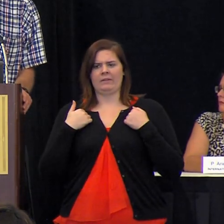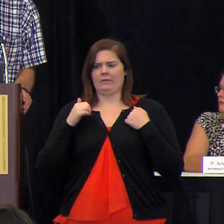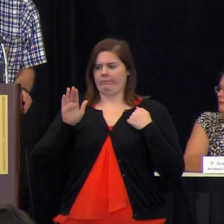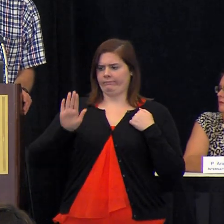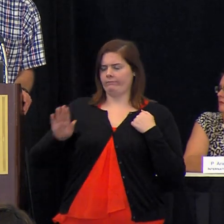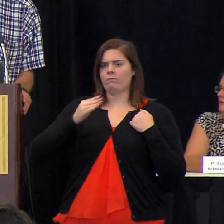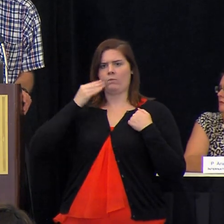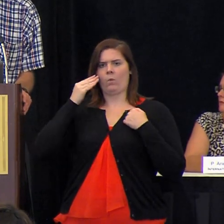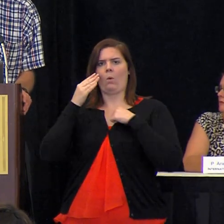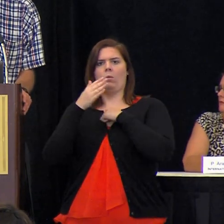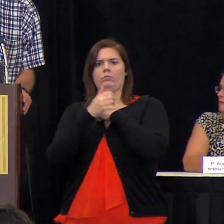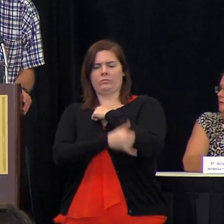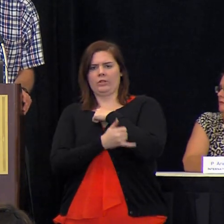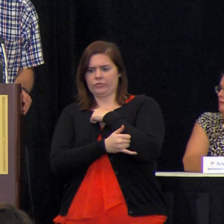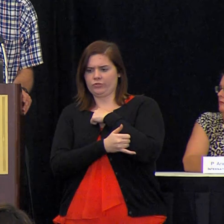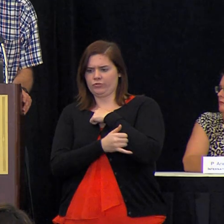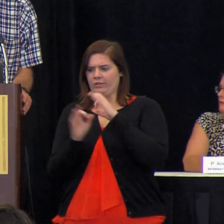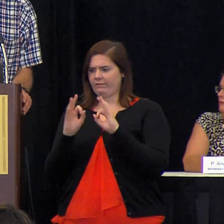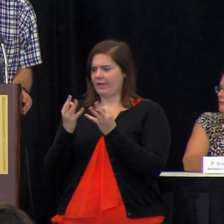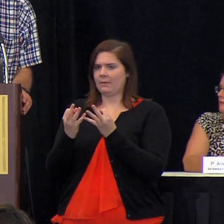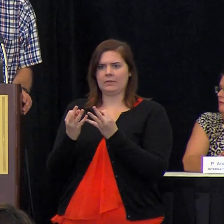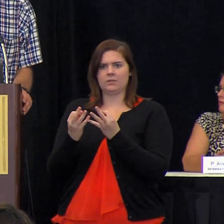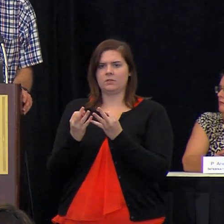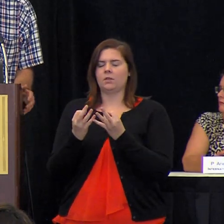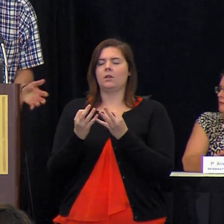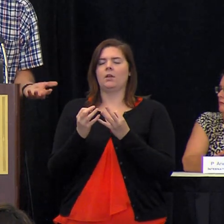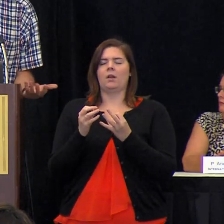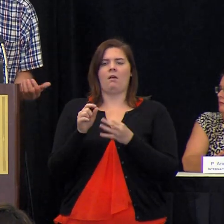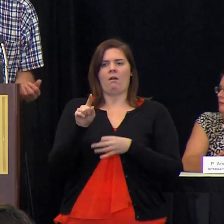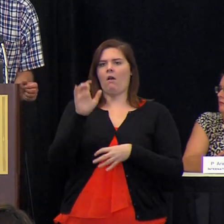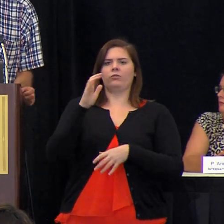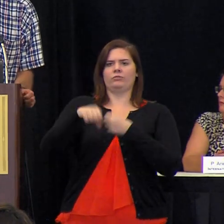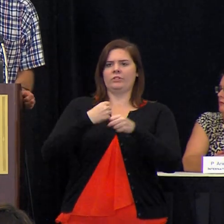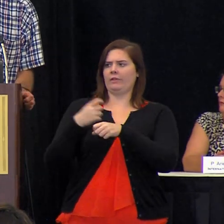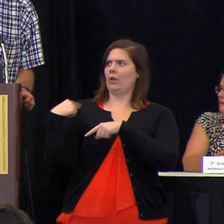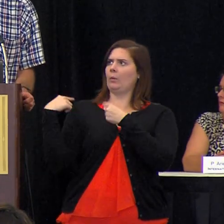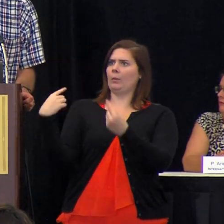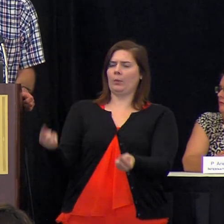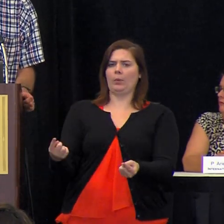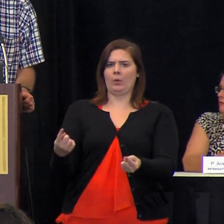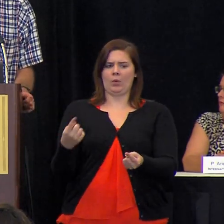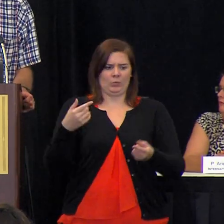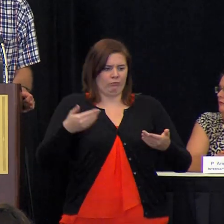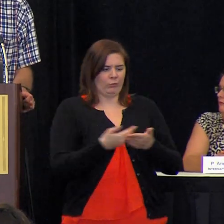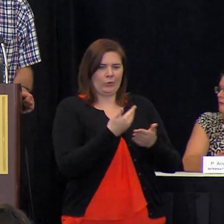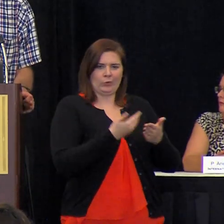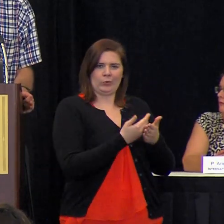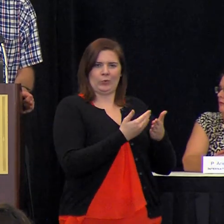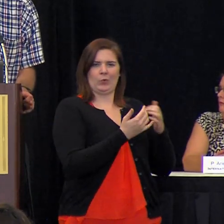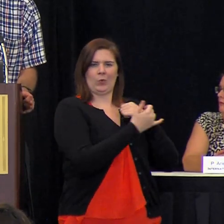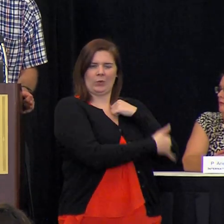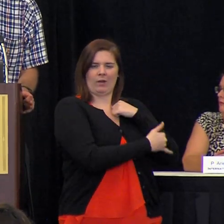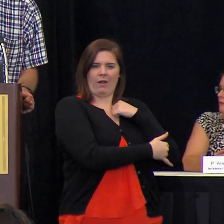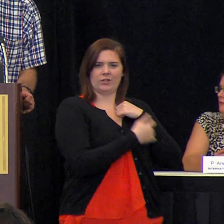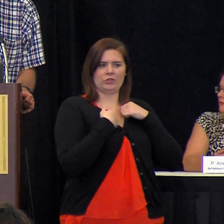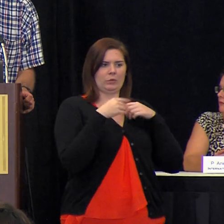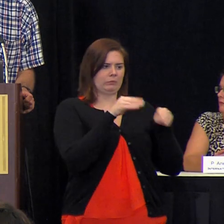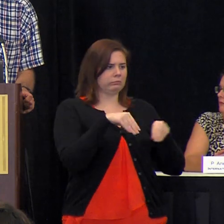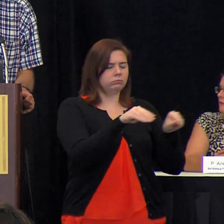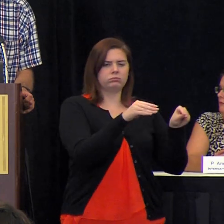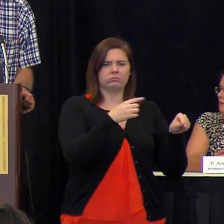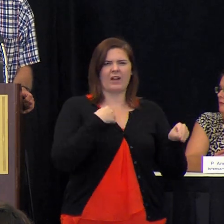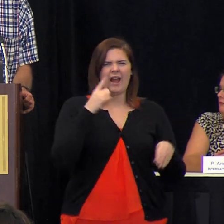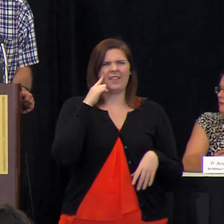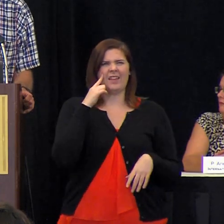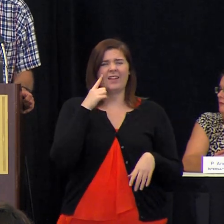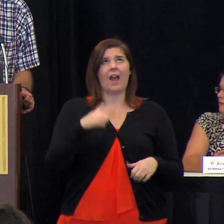home country their families for centuries we're a new country here we're a mobile society i've lived in i think i've